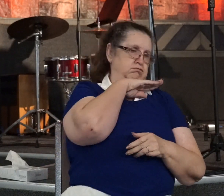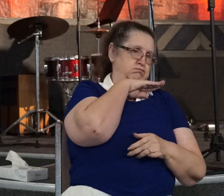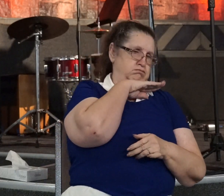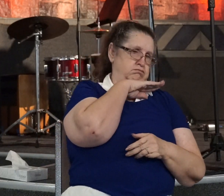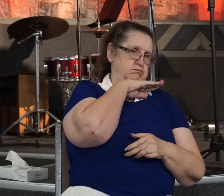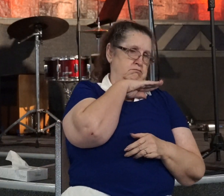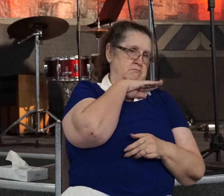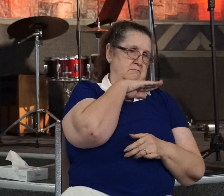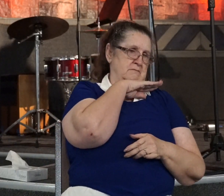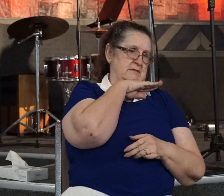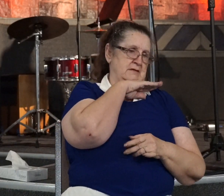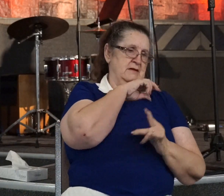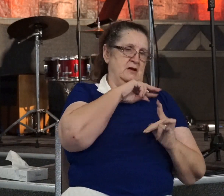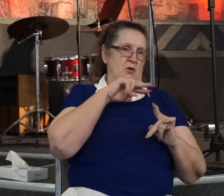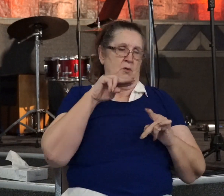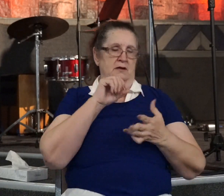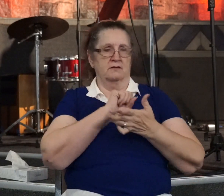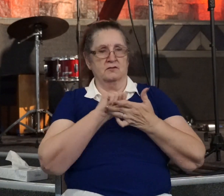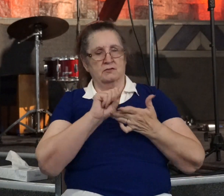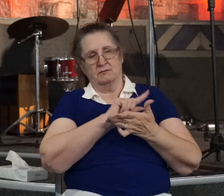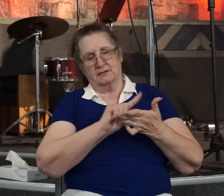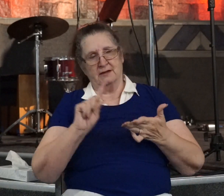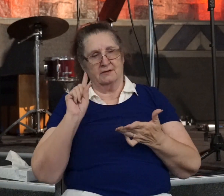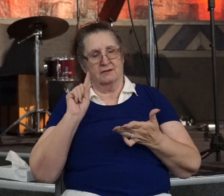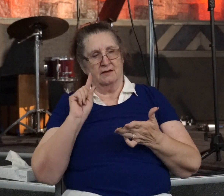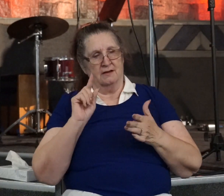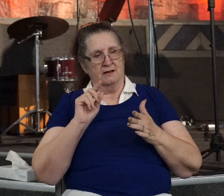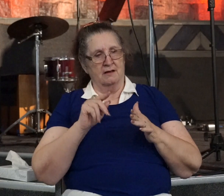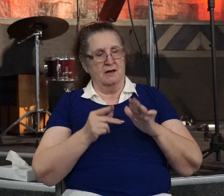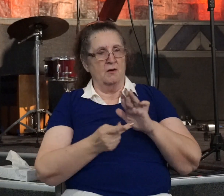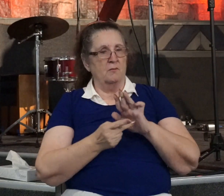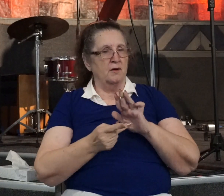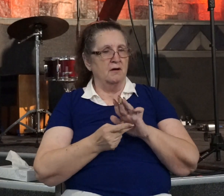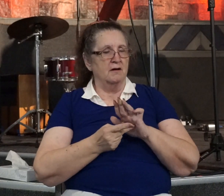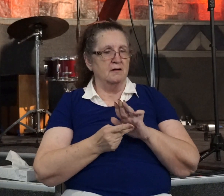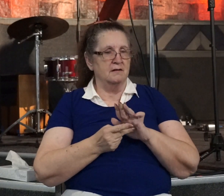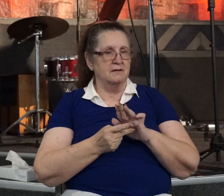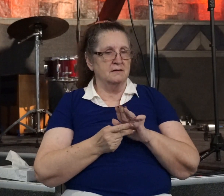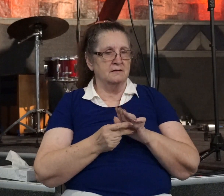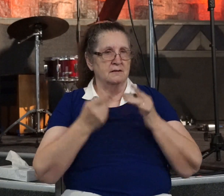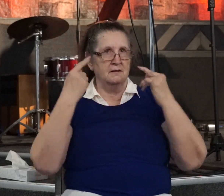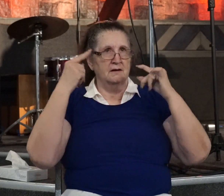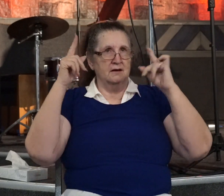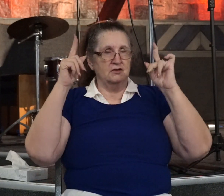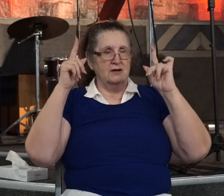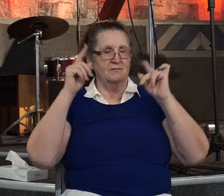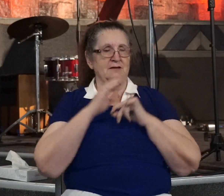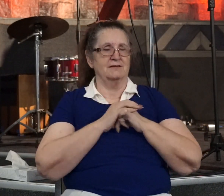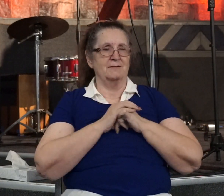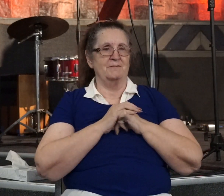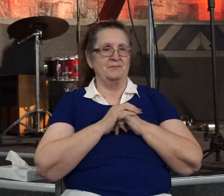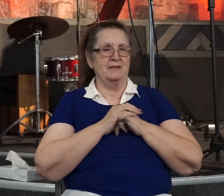We looked at the scriptures last week of Paul's achievements. He was a Pharisee.